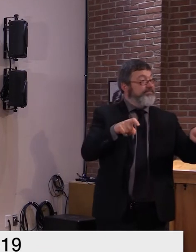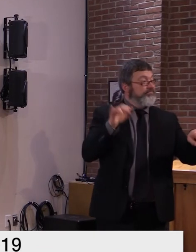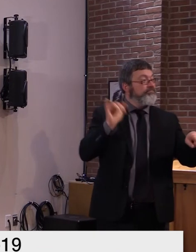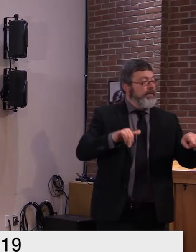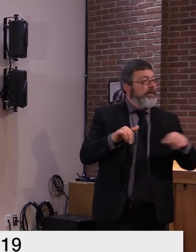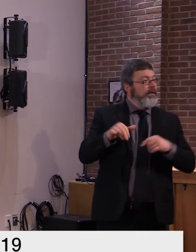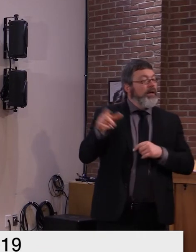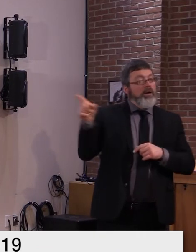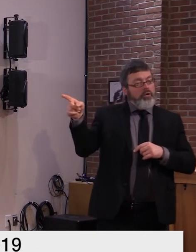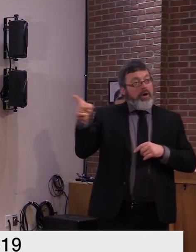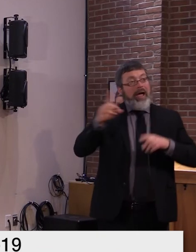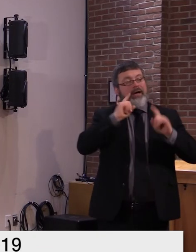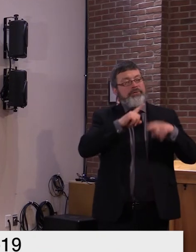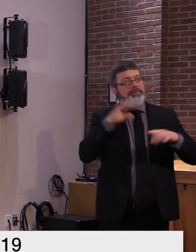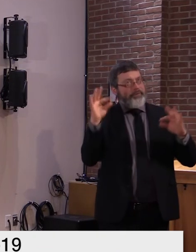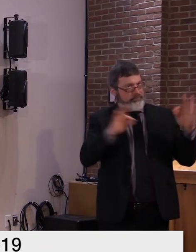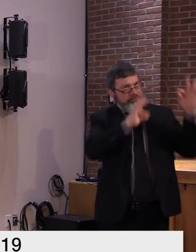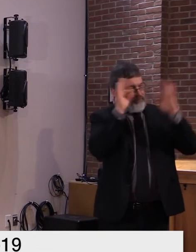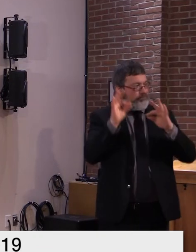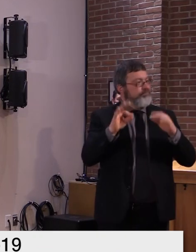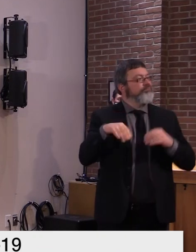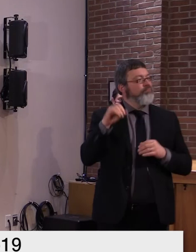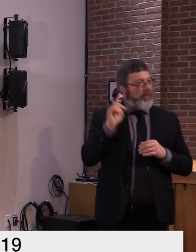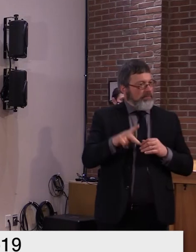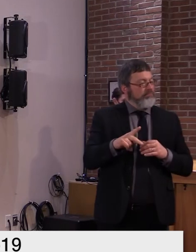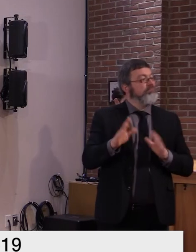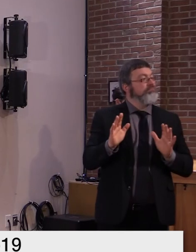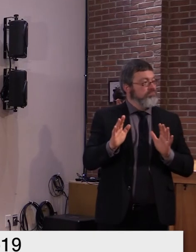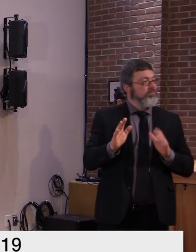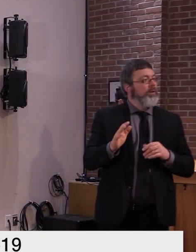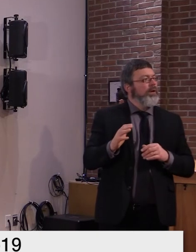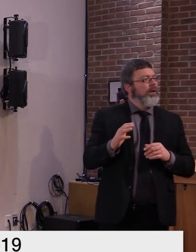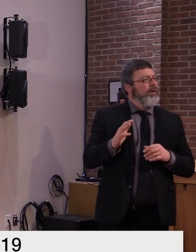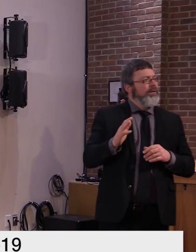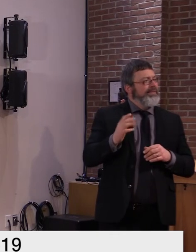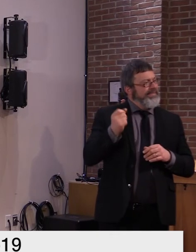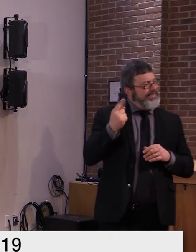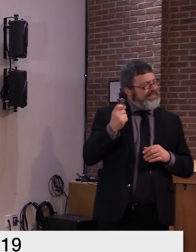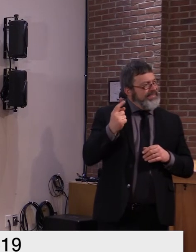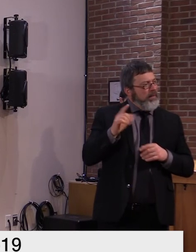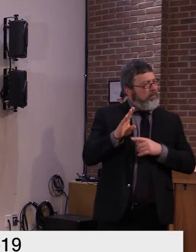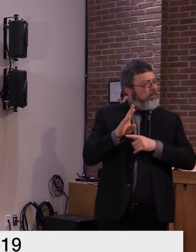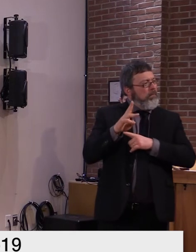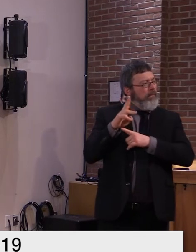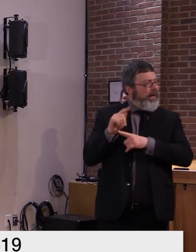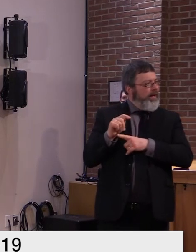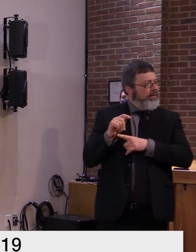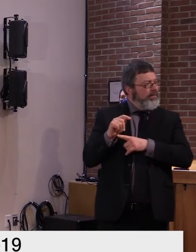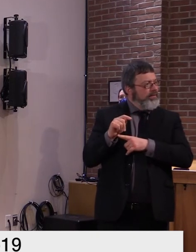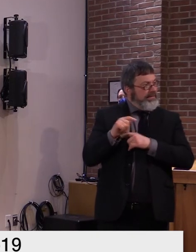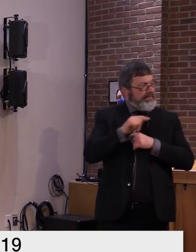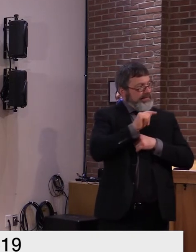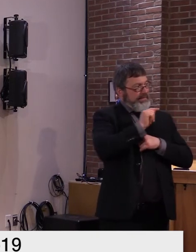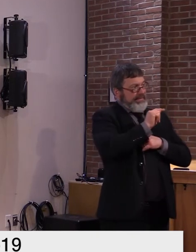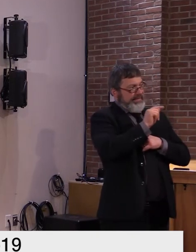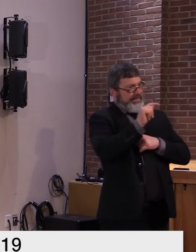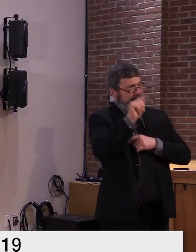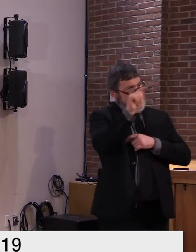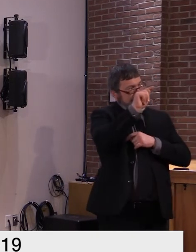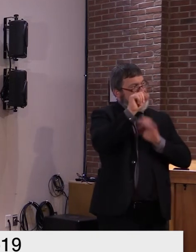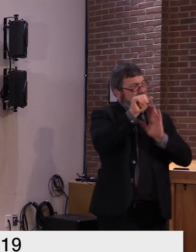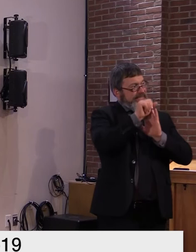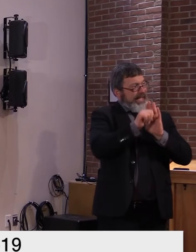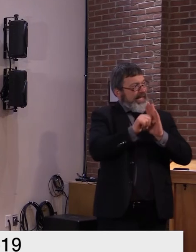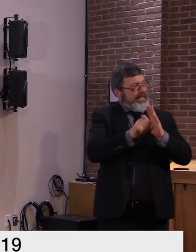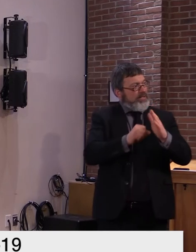disregard their own state laws and their state constitution to change election laws